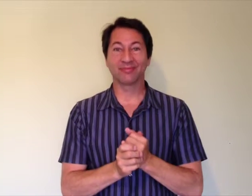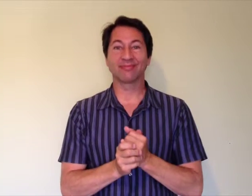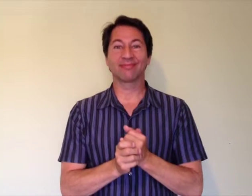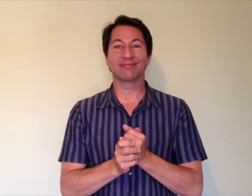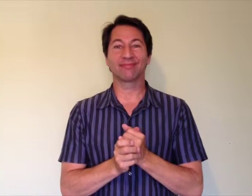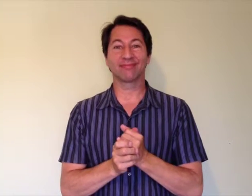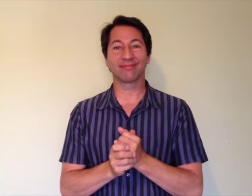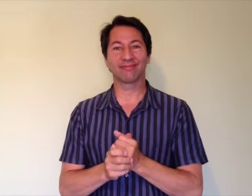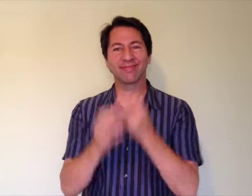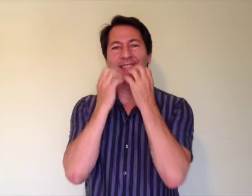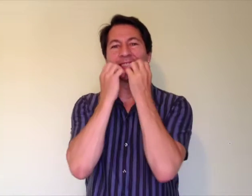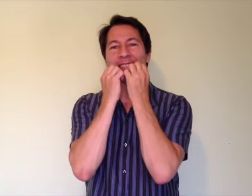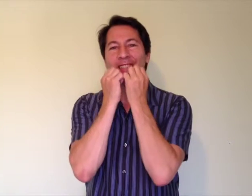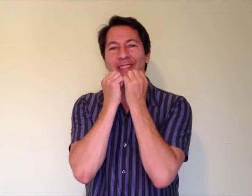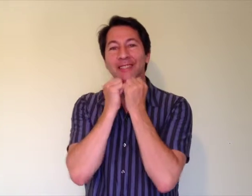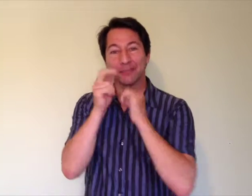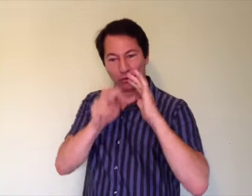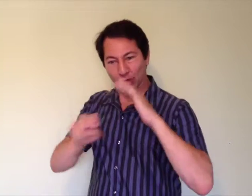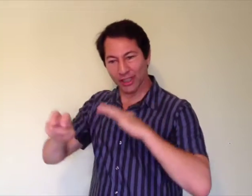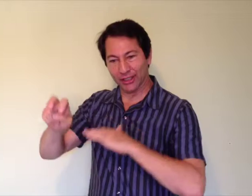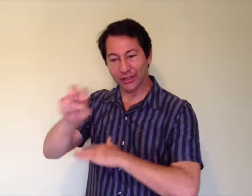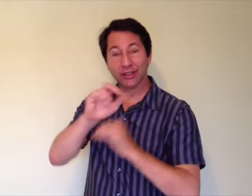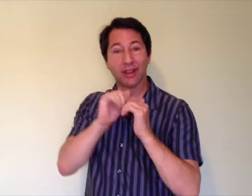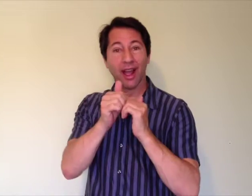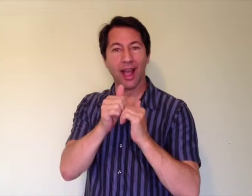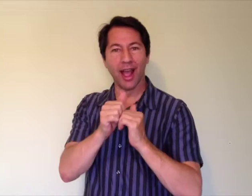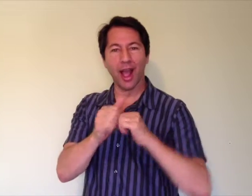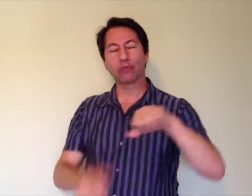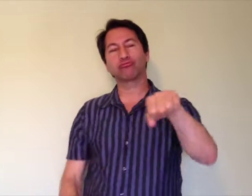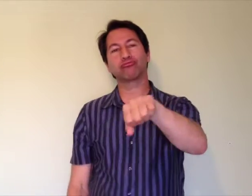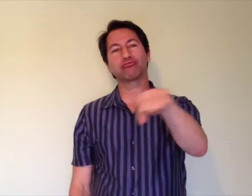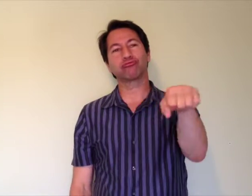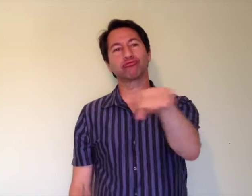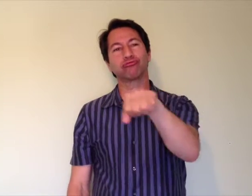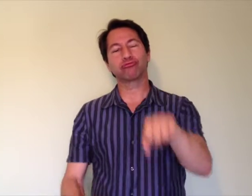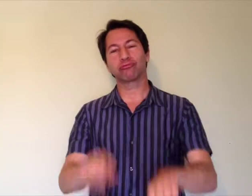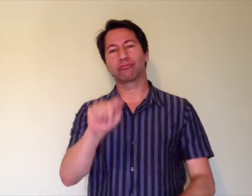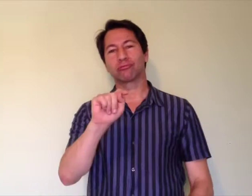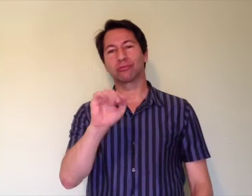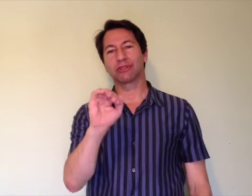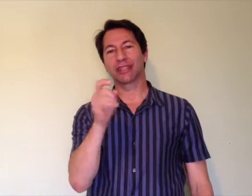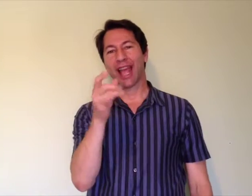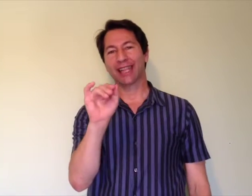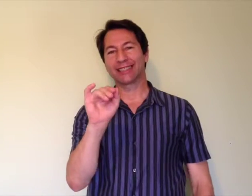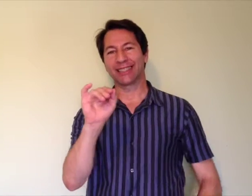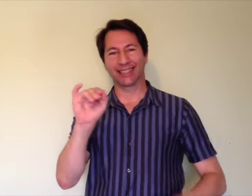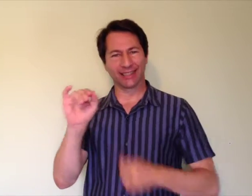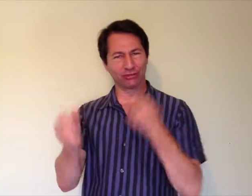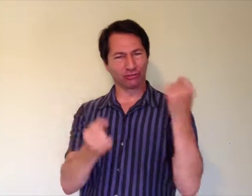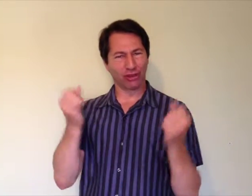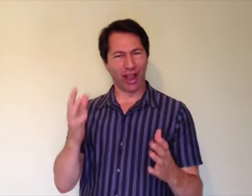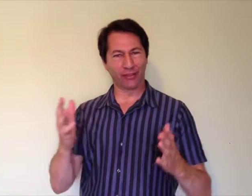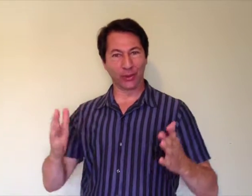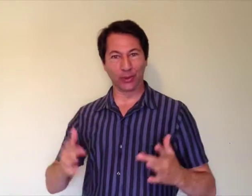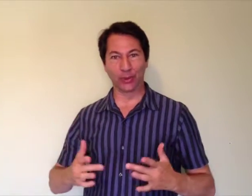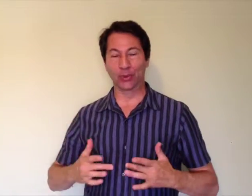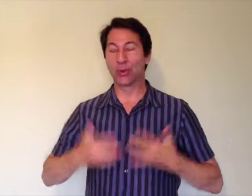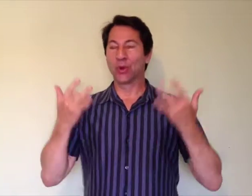Treasure the trip with the taxi driver, no one is more alive In the moment of